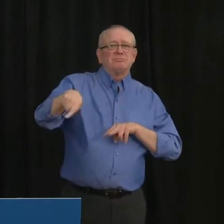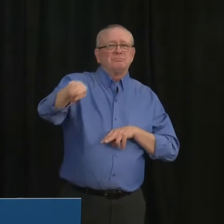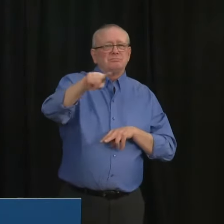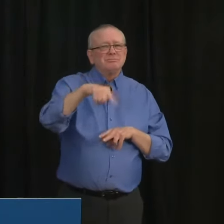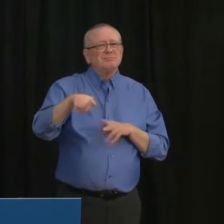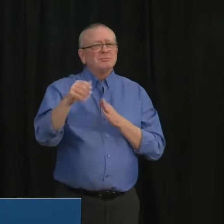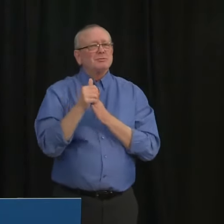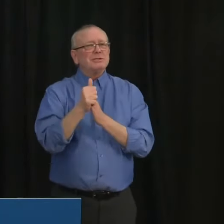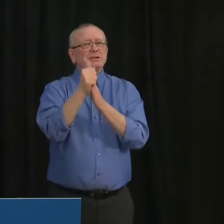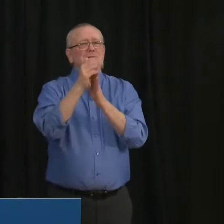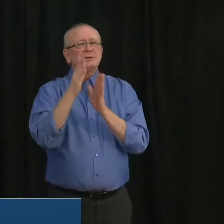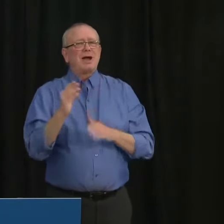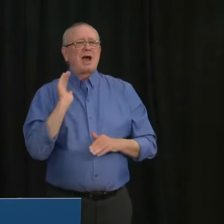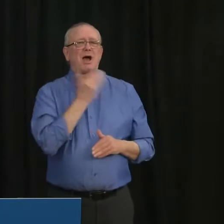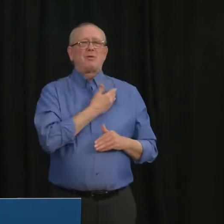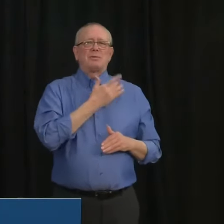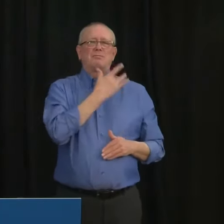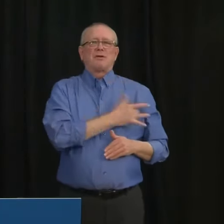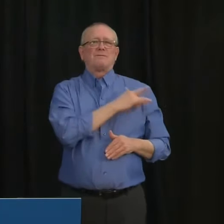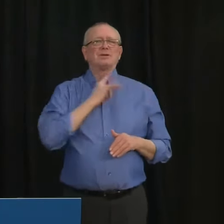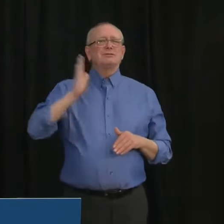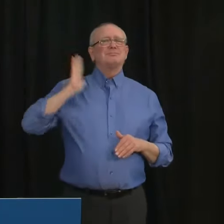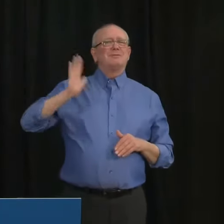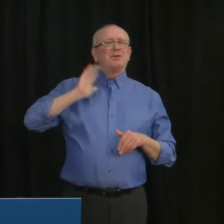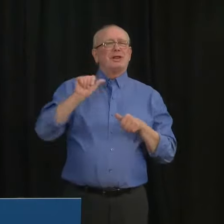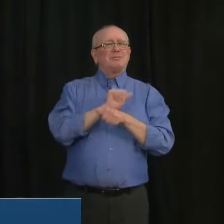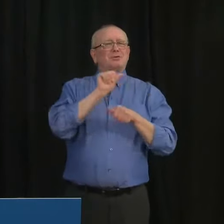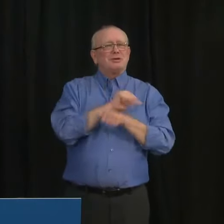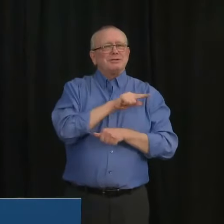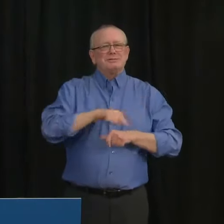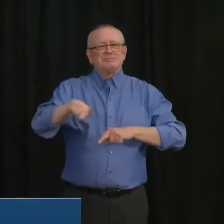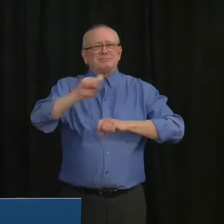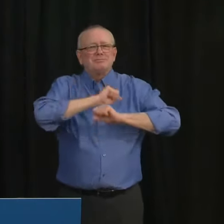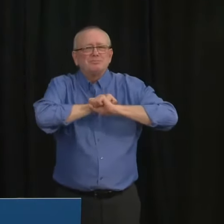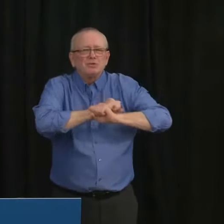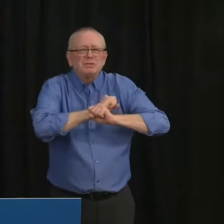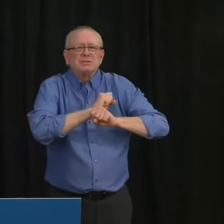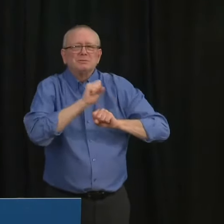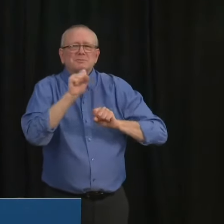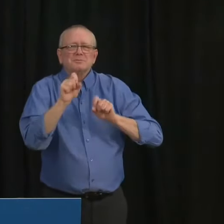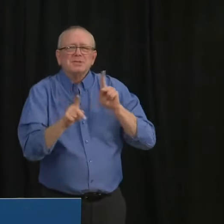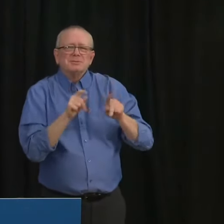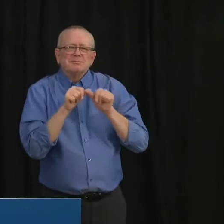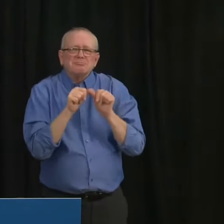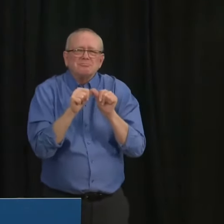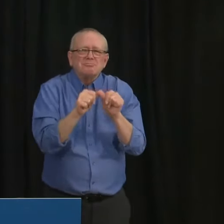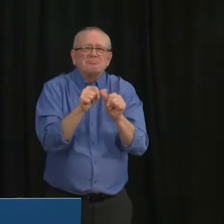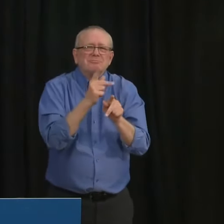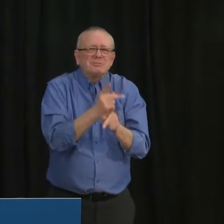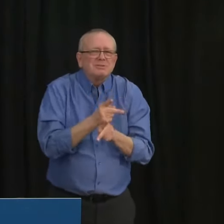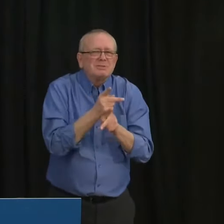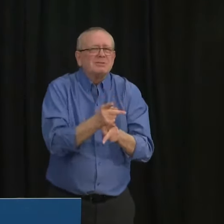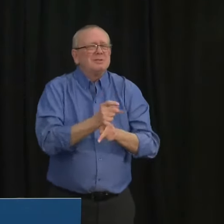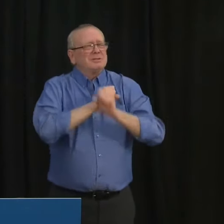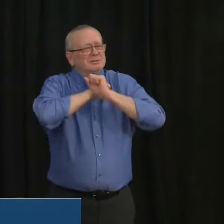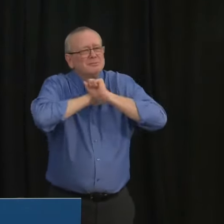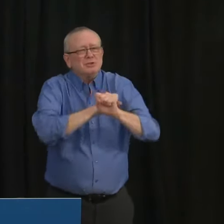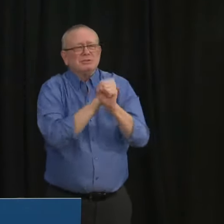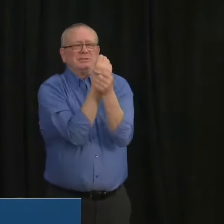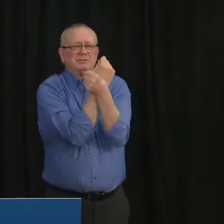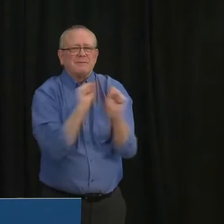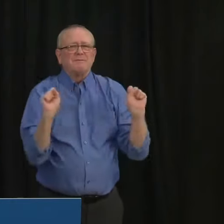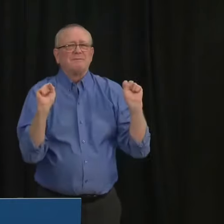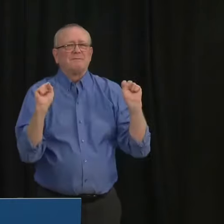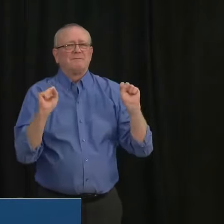We need to do everything we can to protect them and to ensure they remain safe. And let me pause to say that yes our policy is